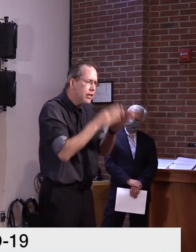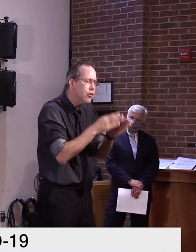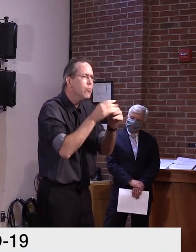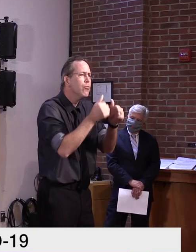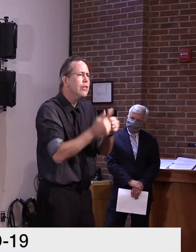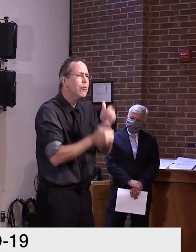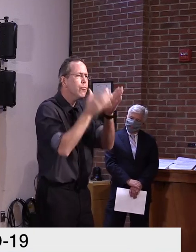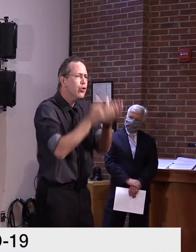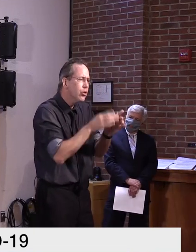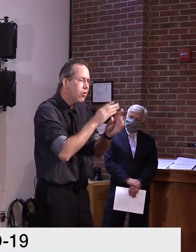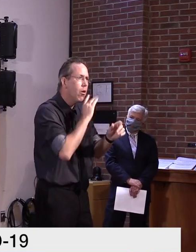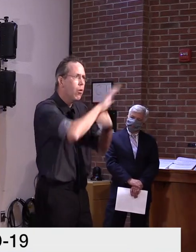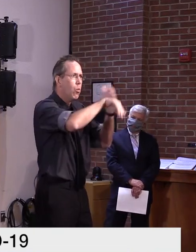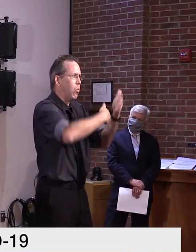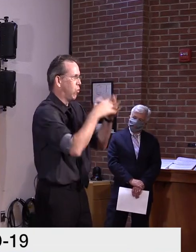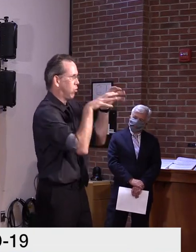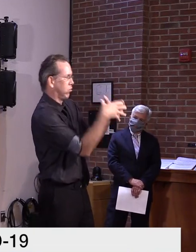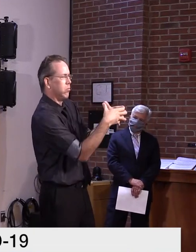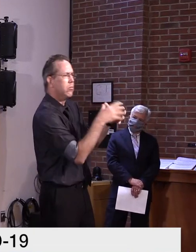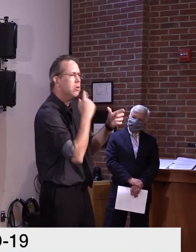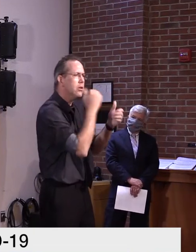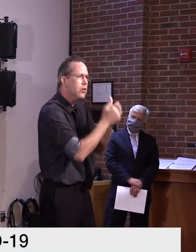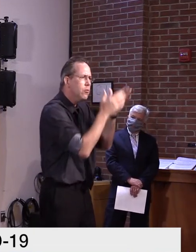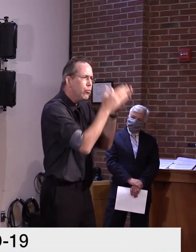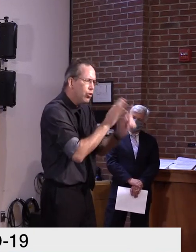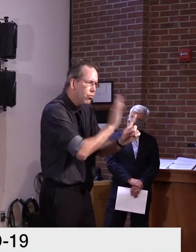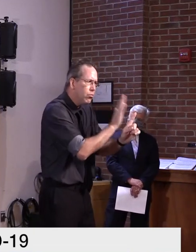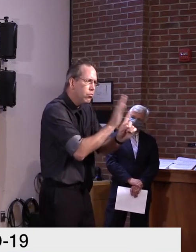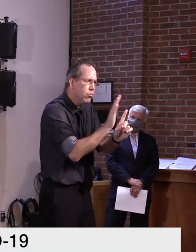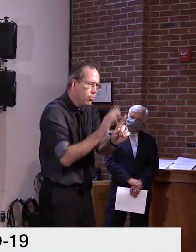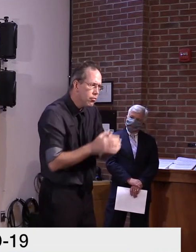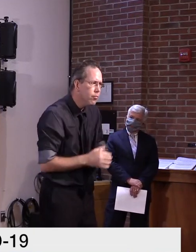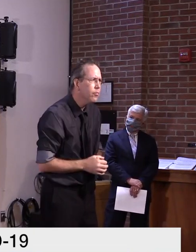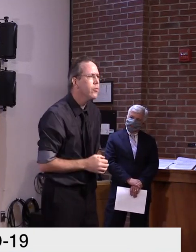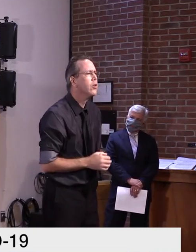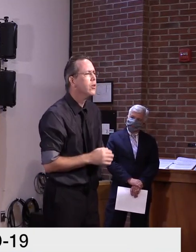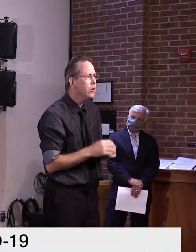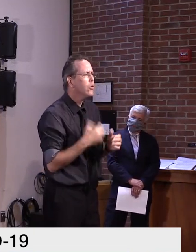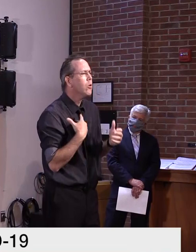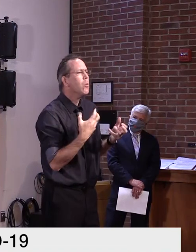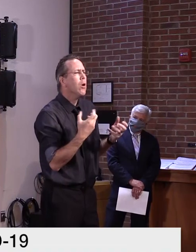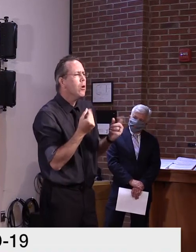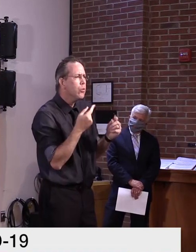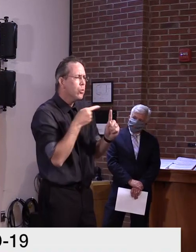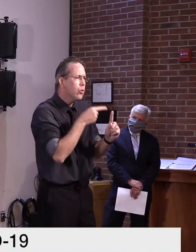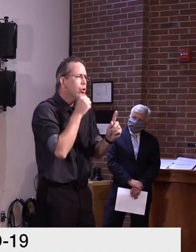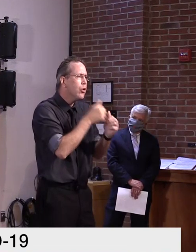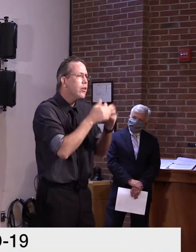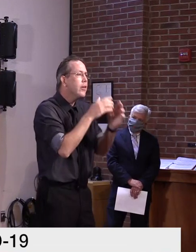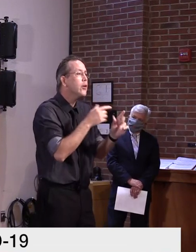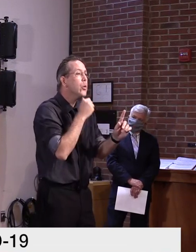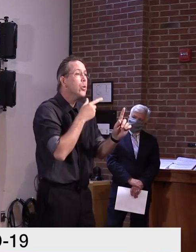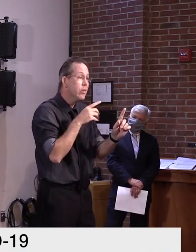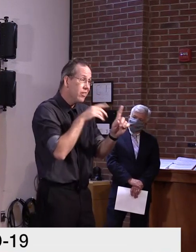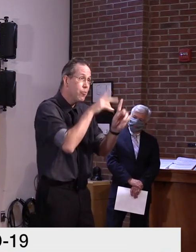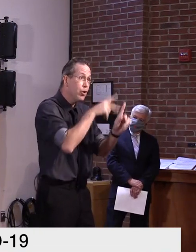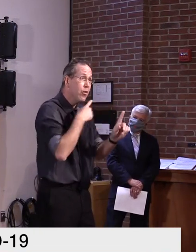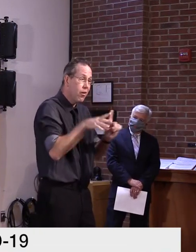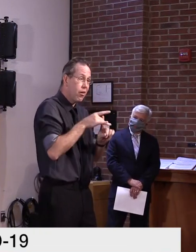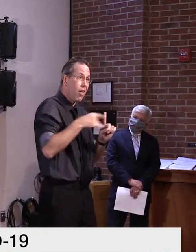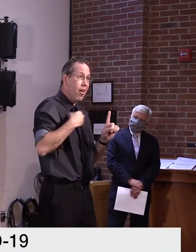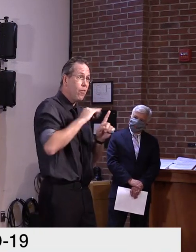opportunities to, once you go through the interviewing and contact tracing process, um,